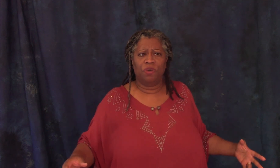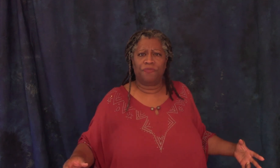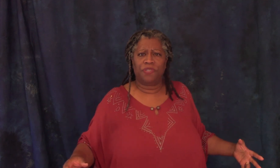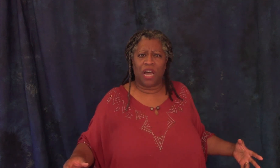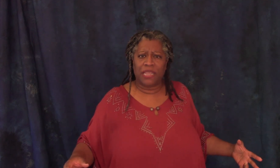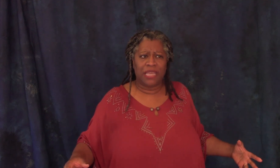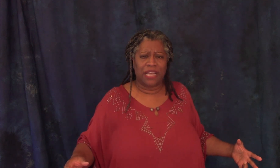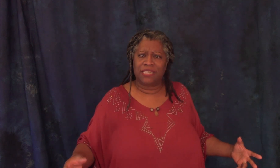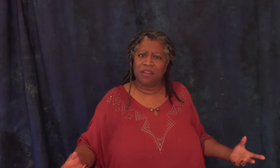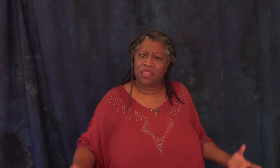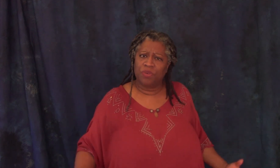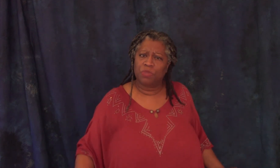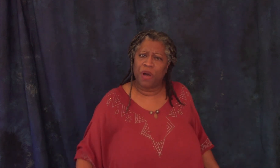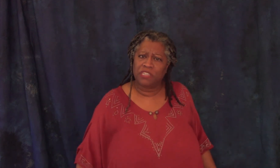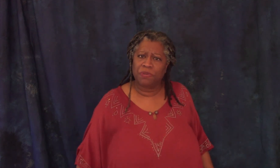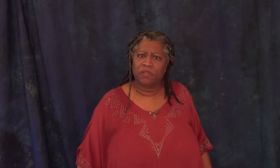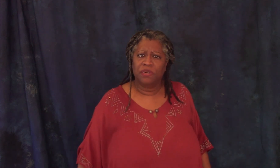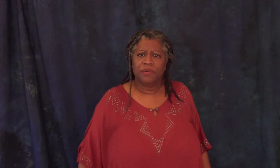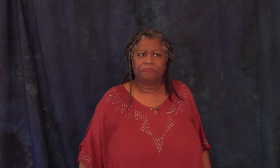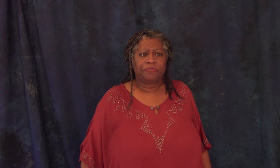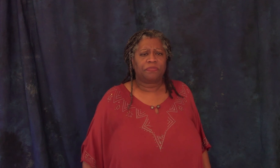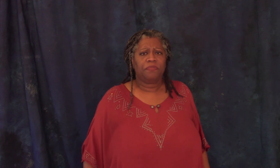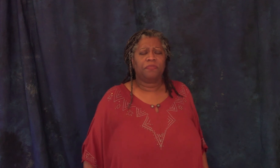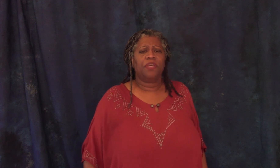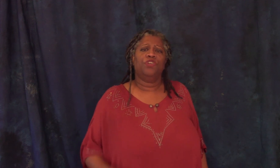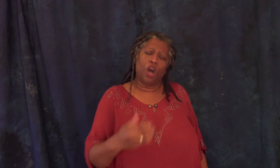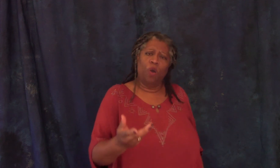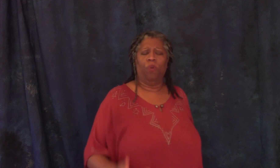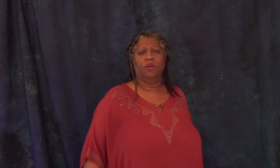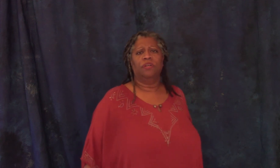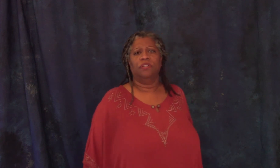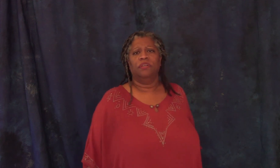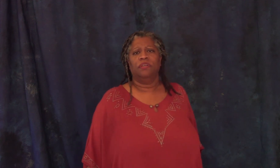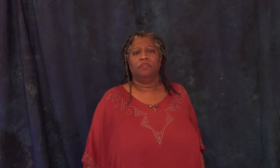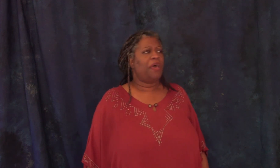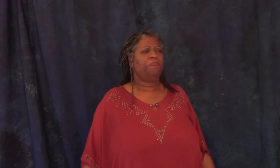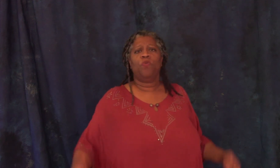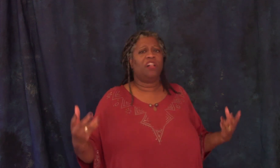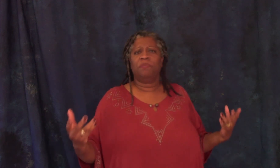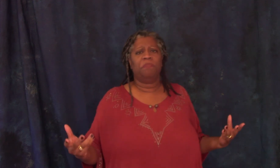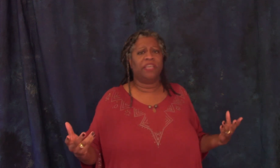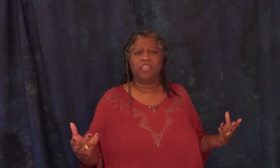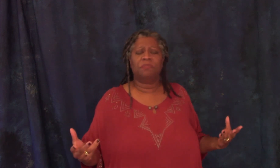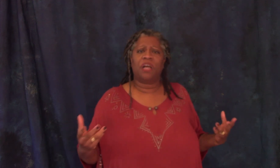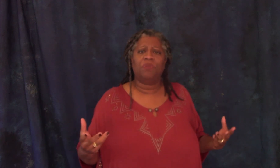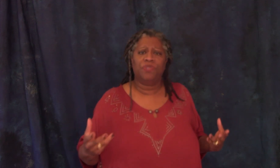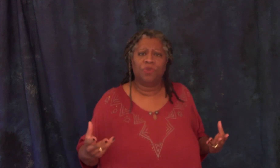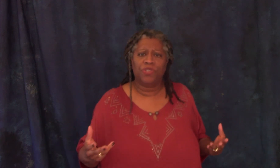have done a thing i did not think was possible go and be welcome in my kingdom and i will do as